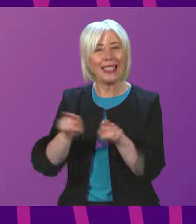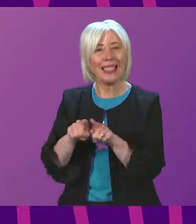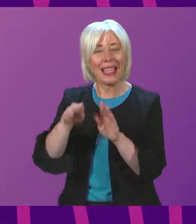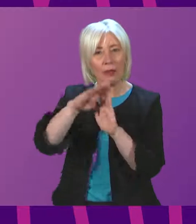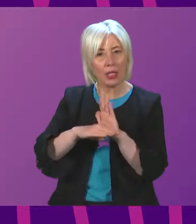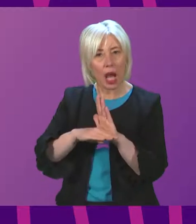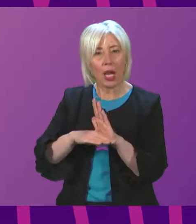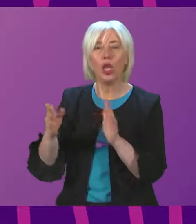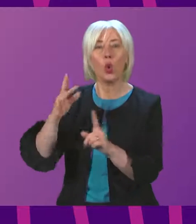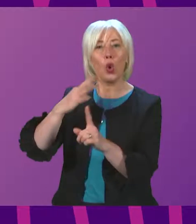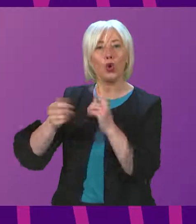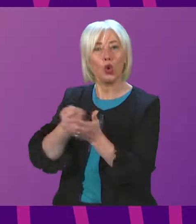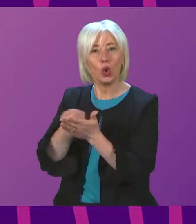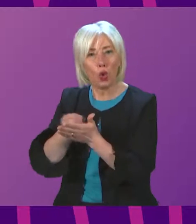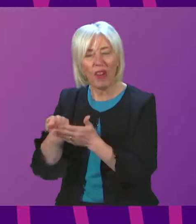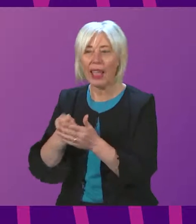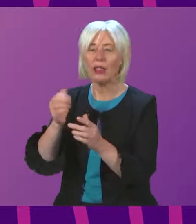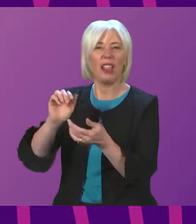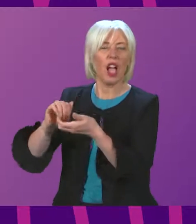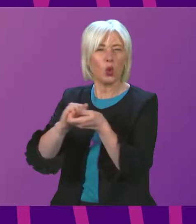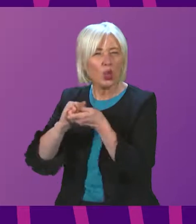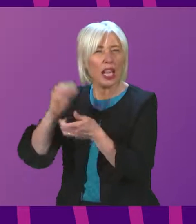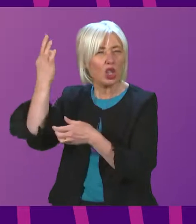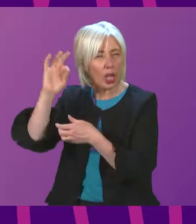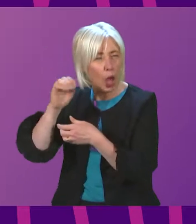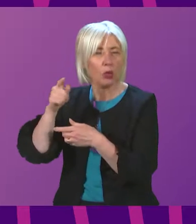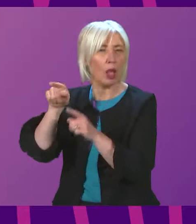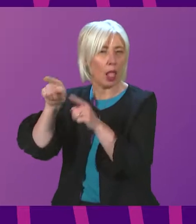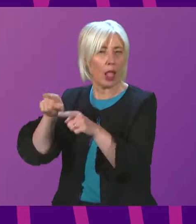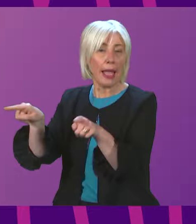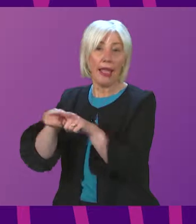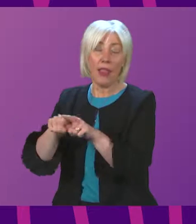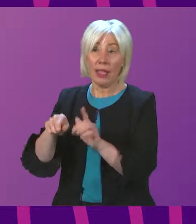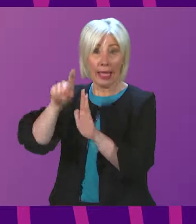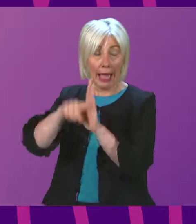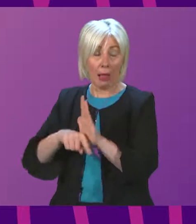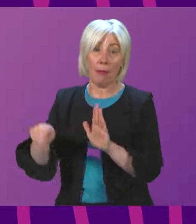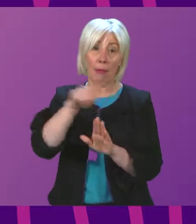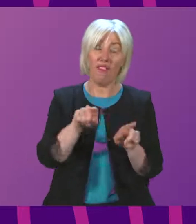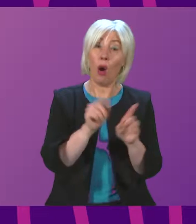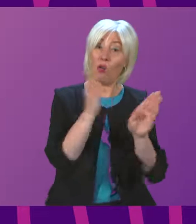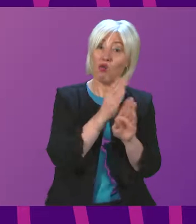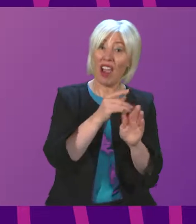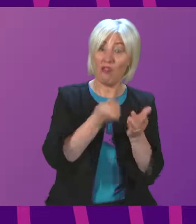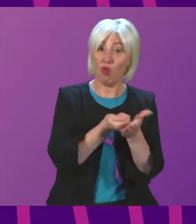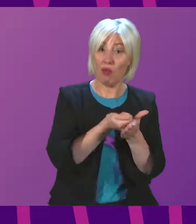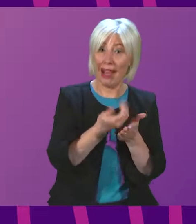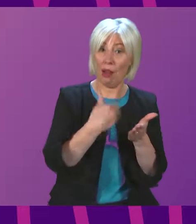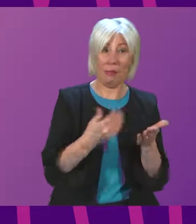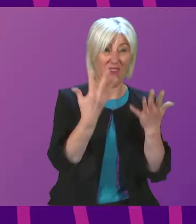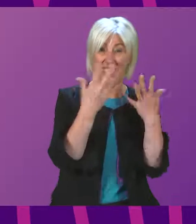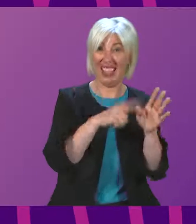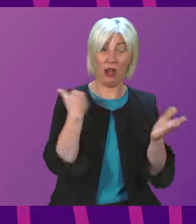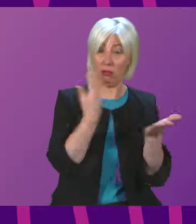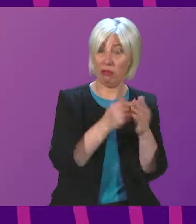that social rented homes have the same fire safety standards that have been in law for nearly a decade for the private rented sector.